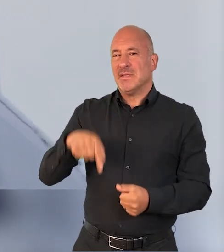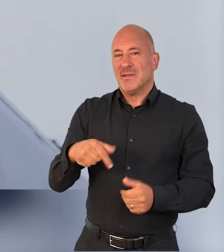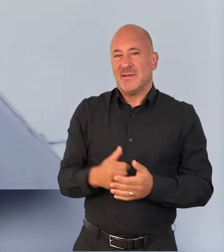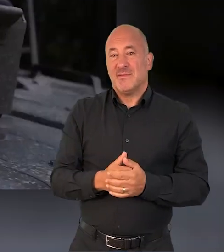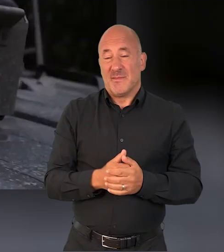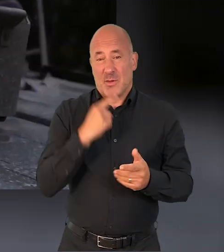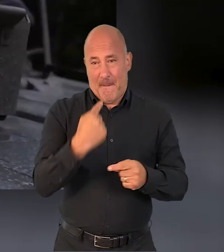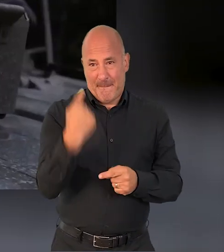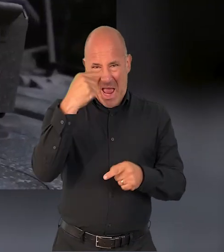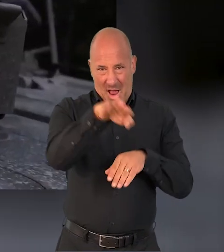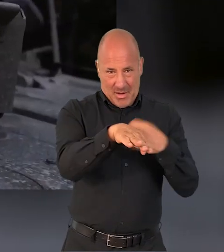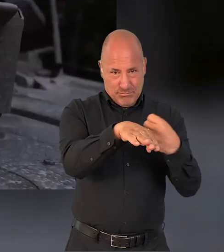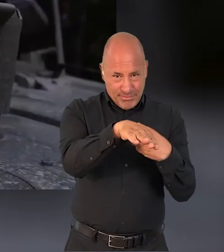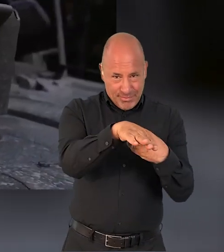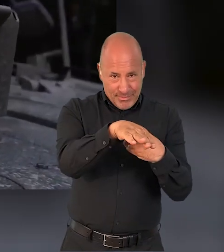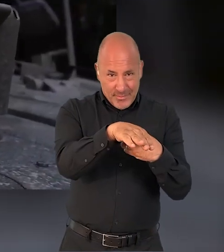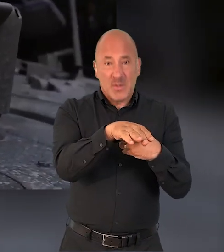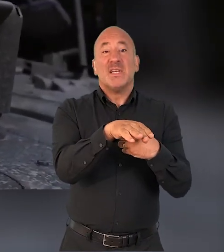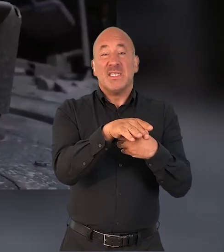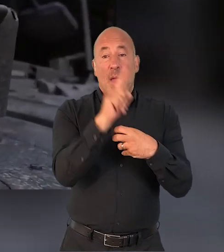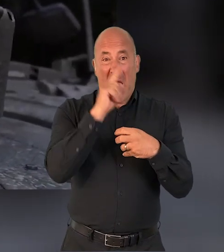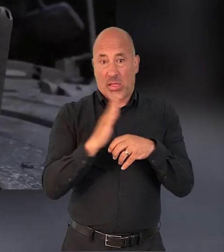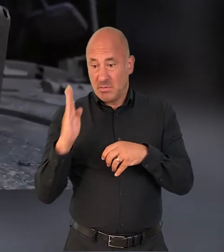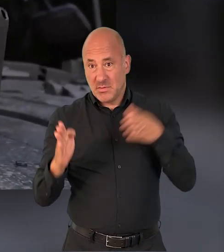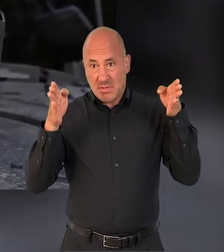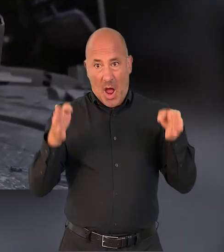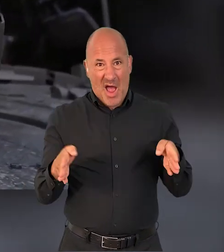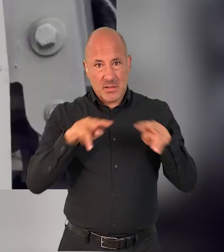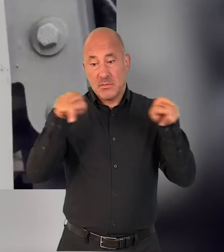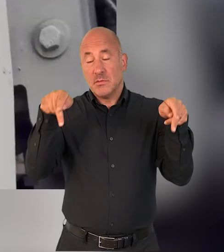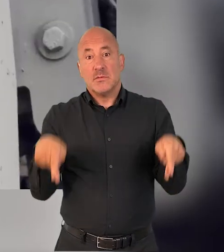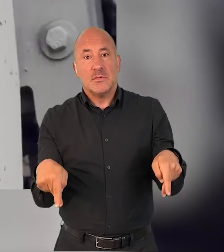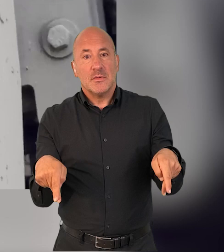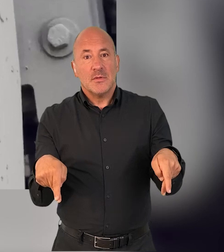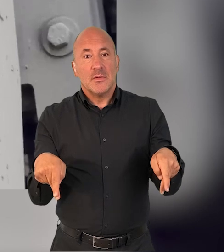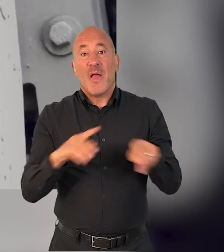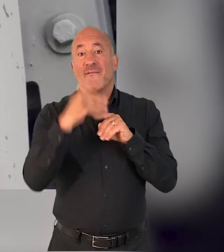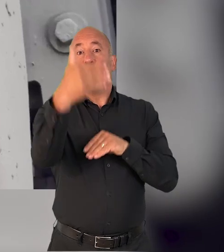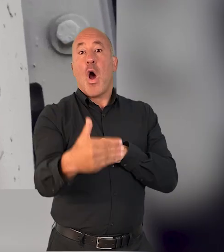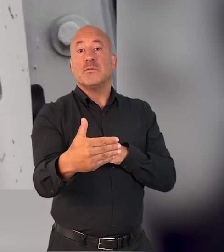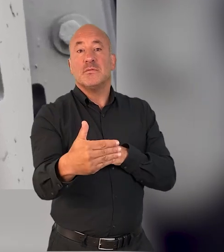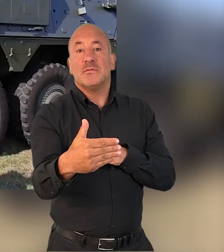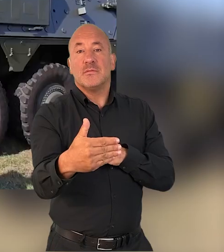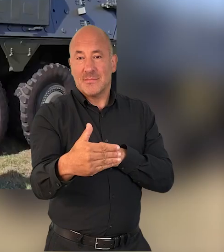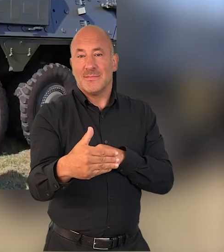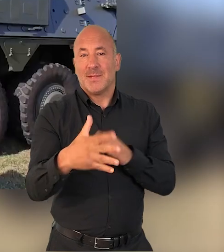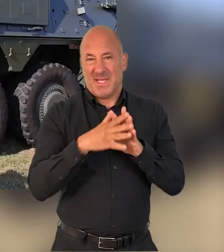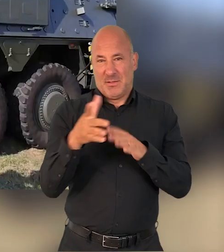We've got a rear parking sensor, but also something that can look down the sides of the vehicle. It can look to the front of the vehicle. And the idea is here that everyone can be